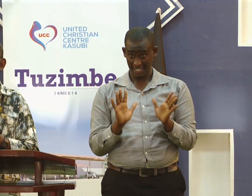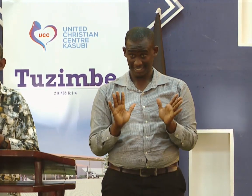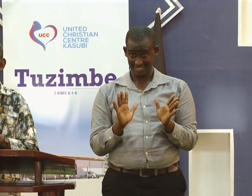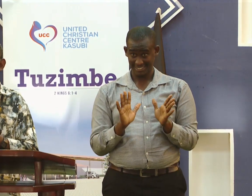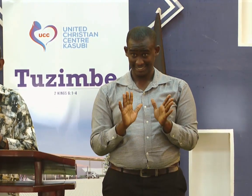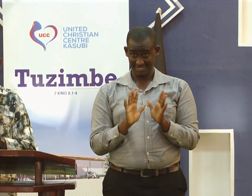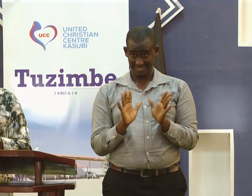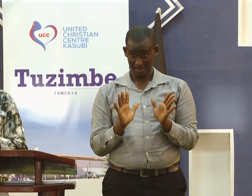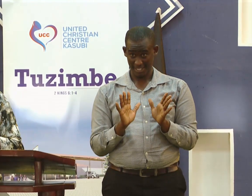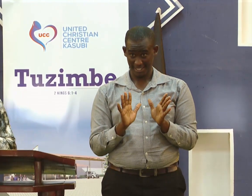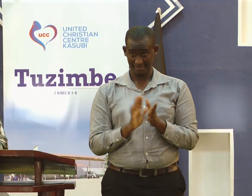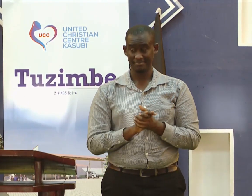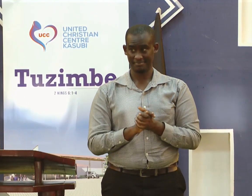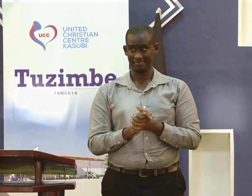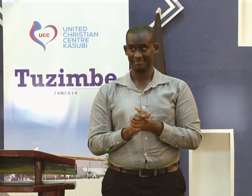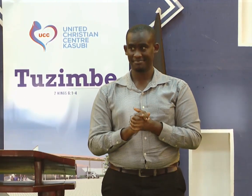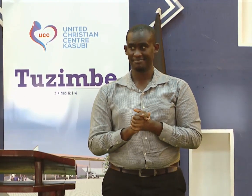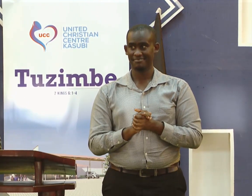for the act of righteousness.